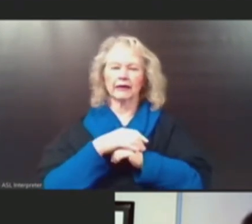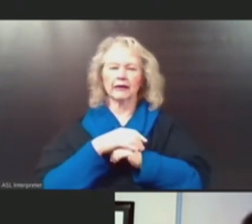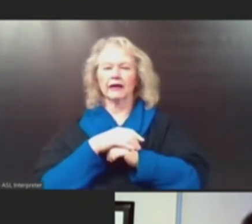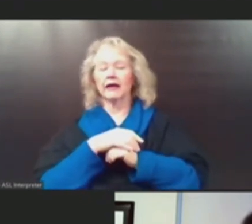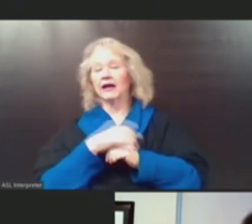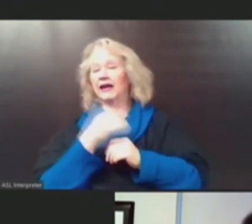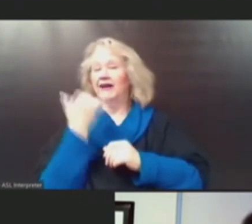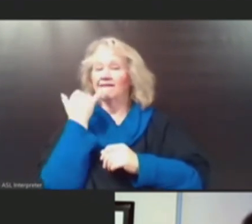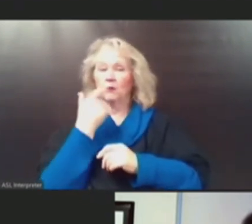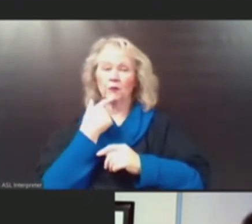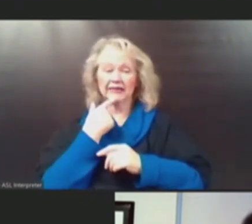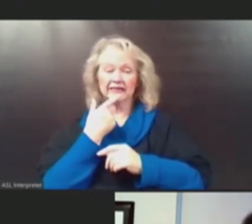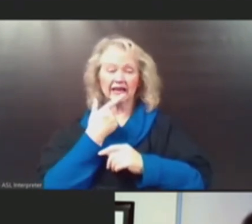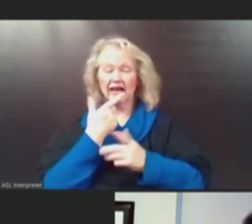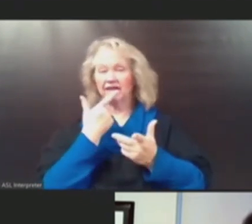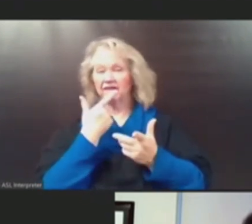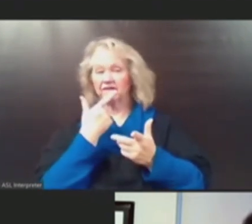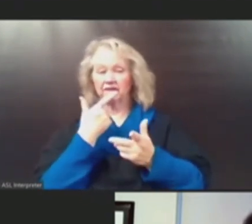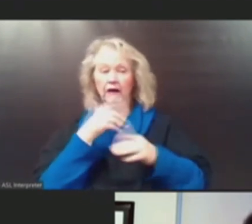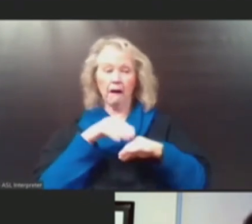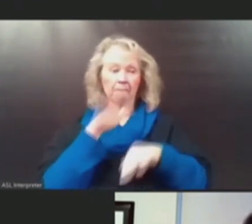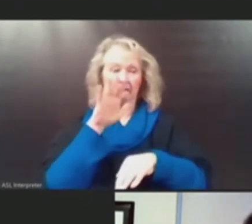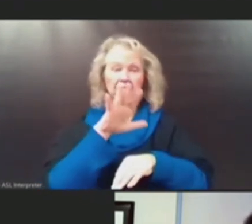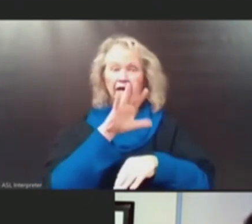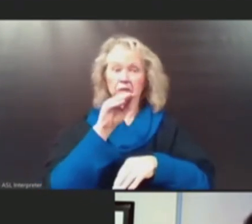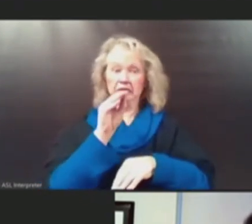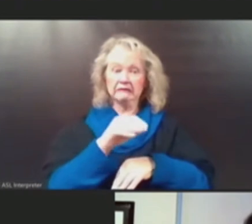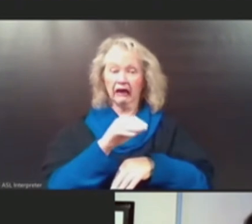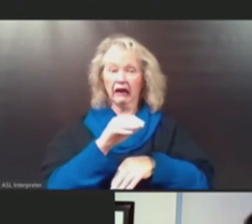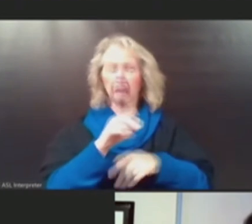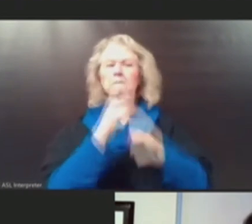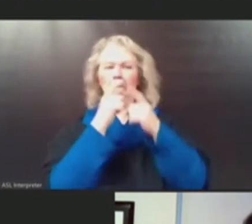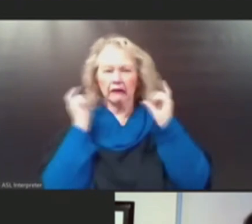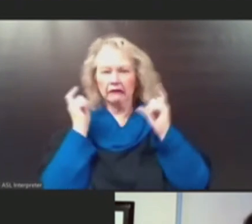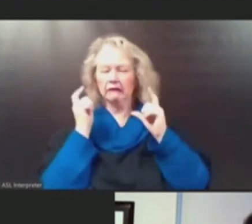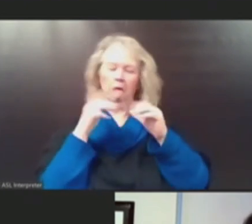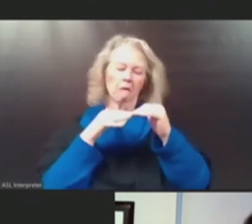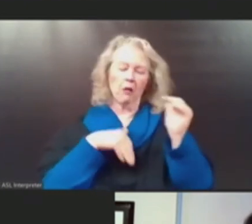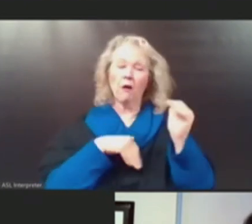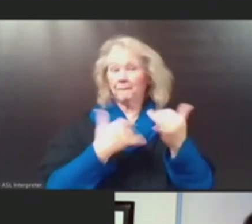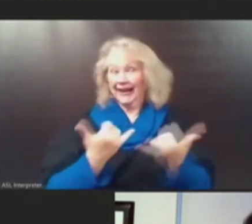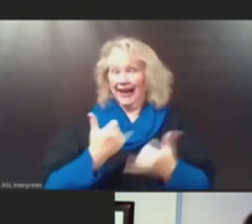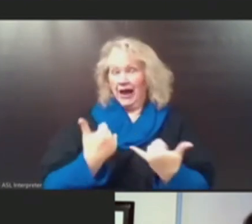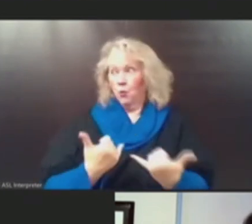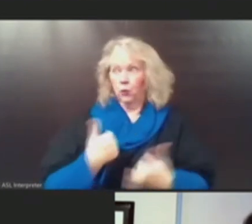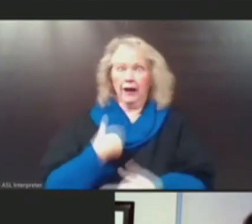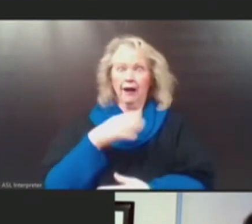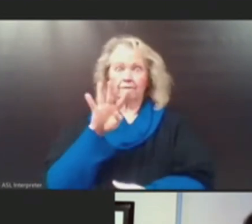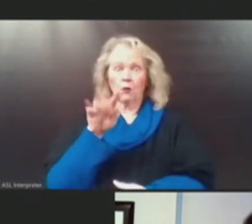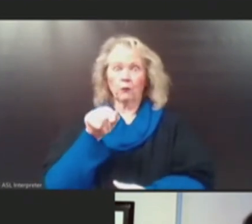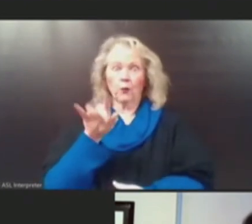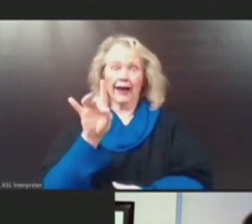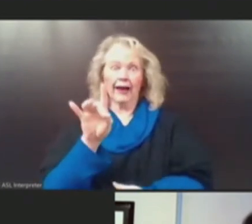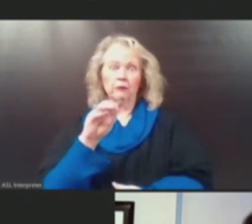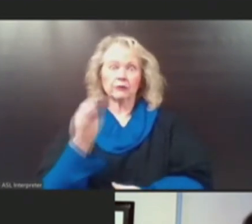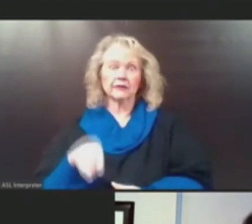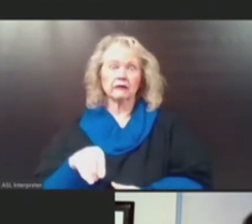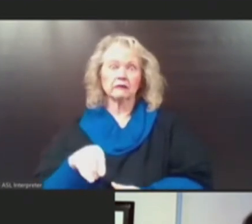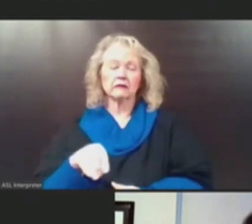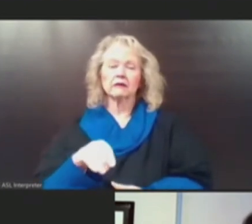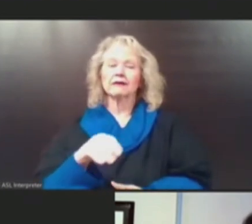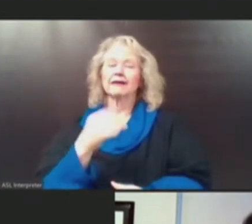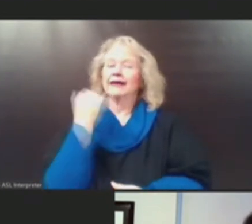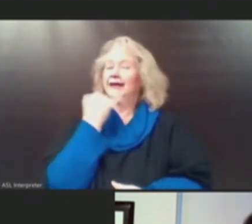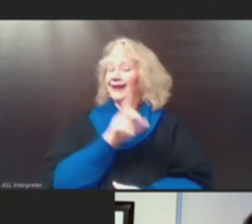5%, put on your mask, south of 5%, don't worry about the mask. We're at 4.8% today. I would tell you that if it was Delta,